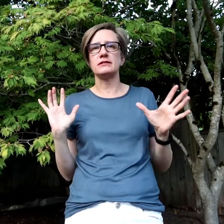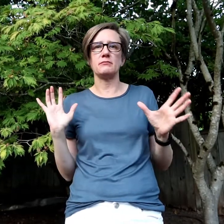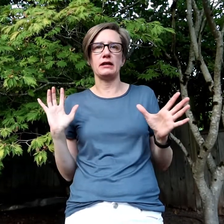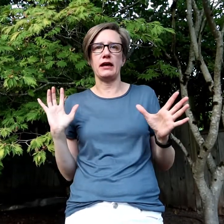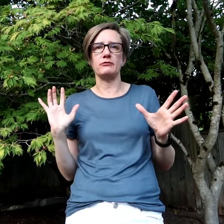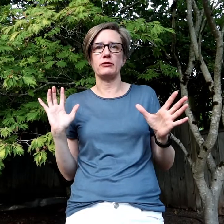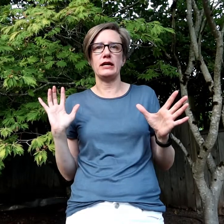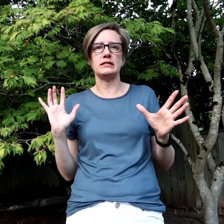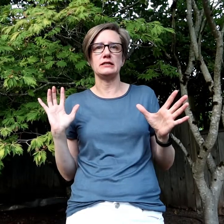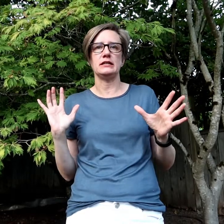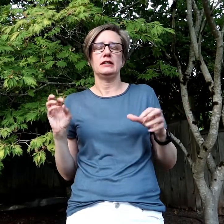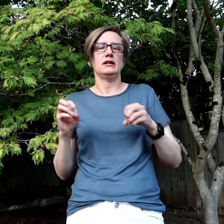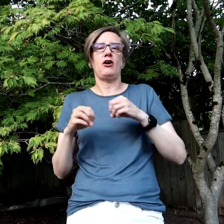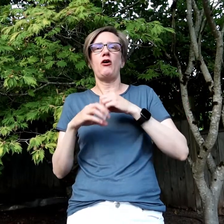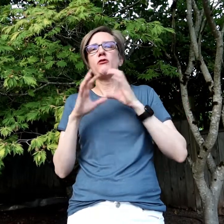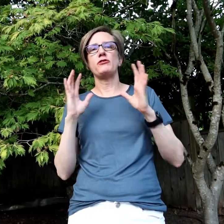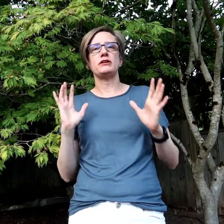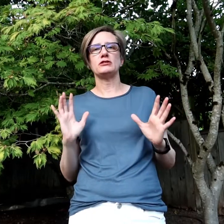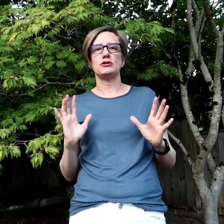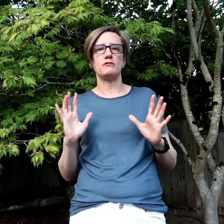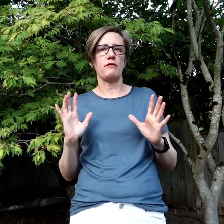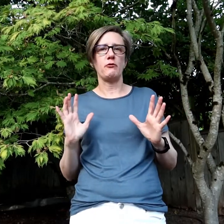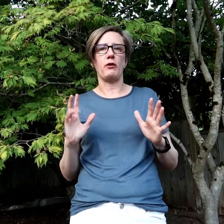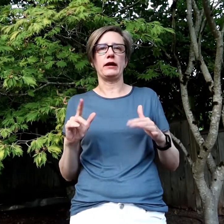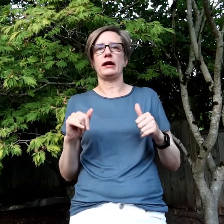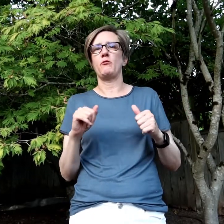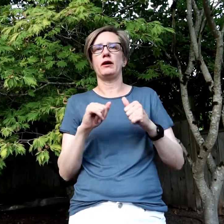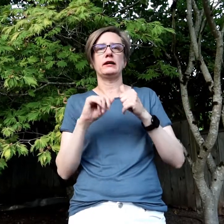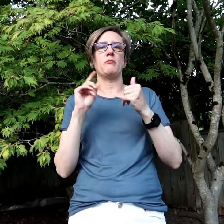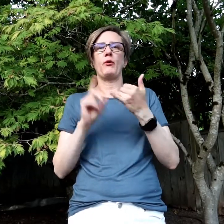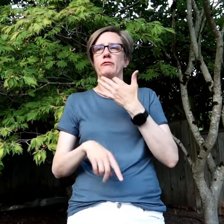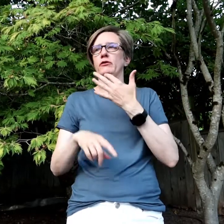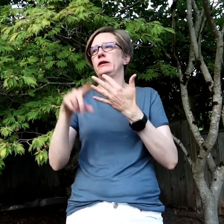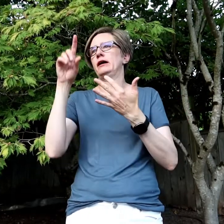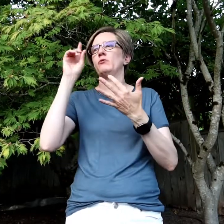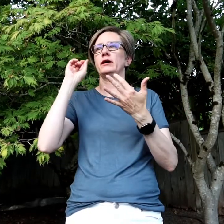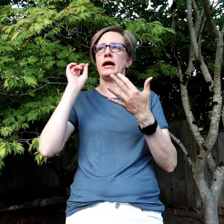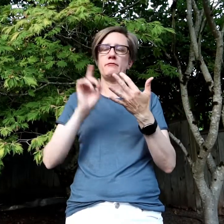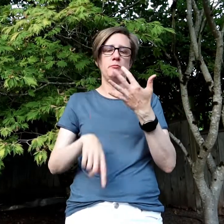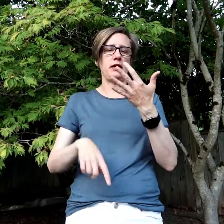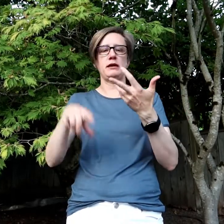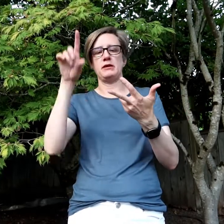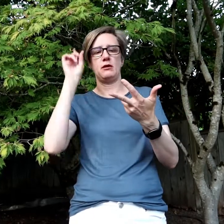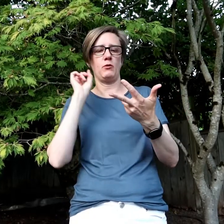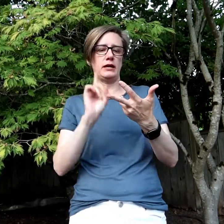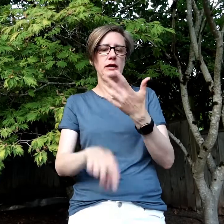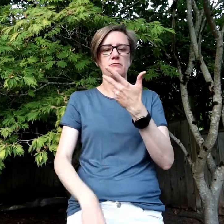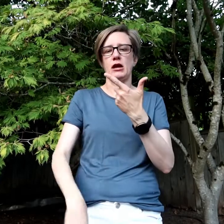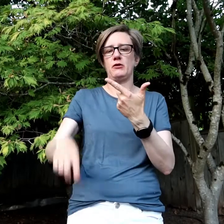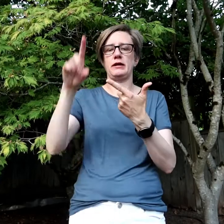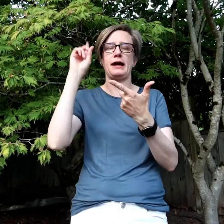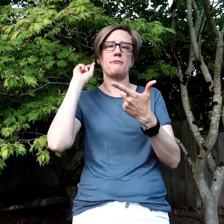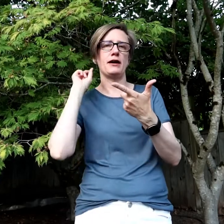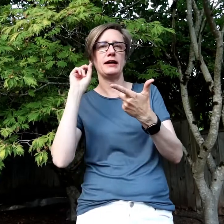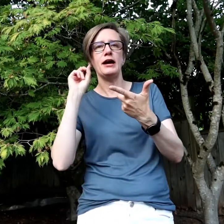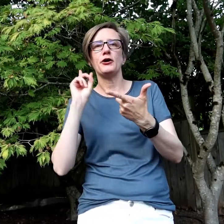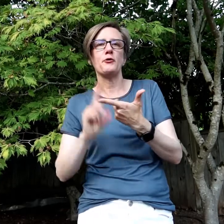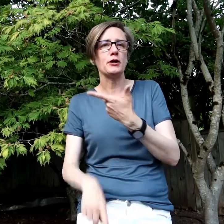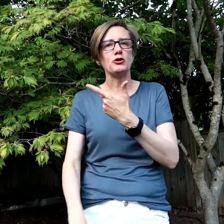in my life, right? All the things that you've ever wanted. I want a boyfriend. I want to have a baby. I want to get married. I want to go on a